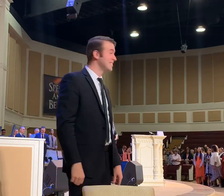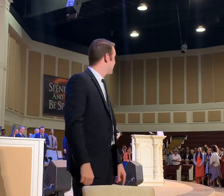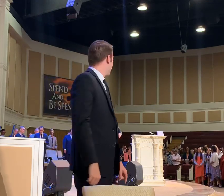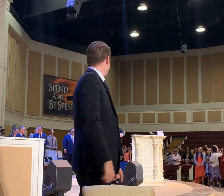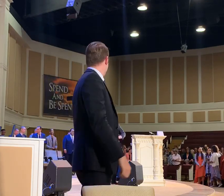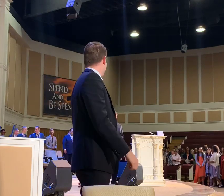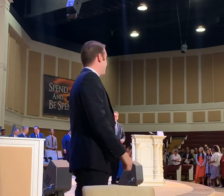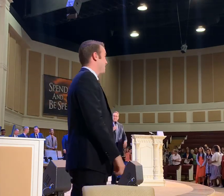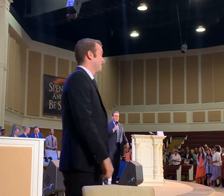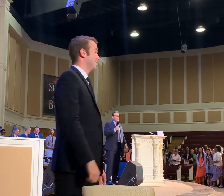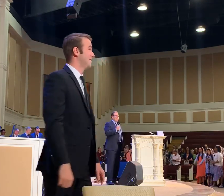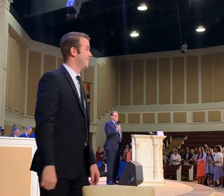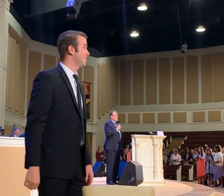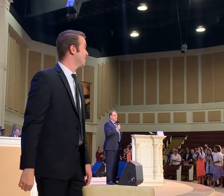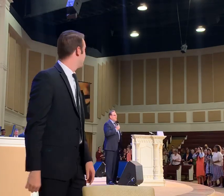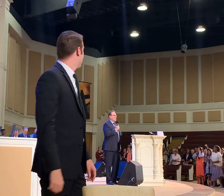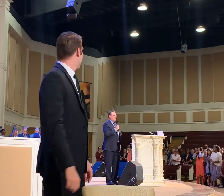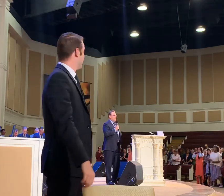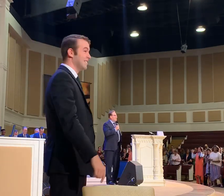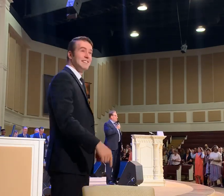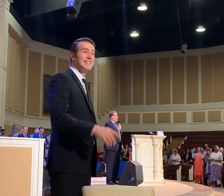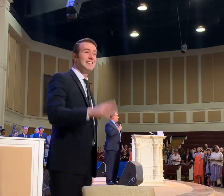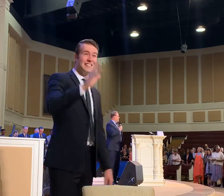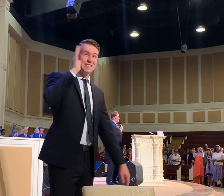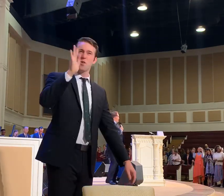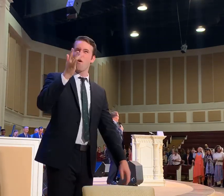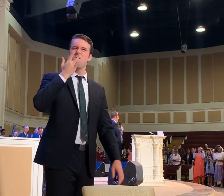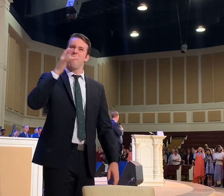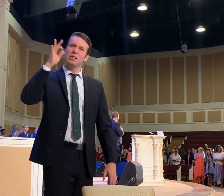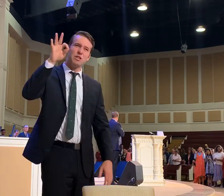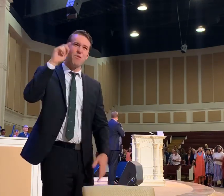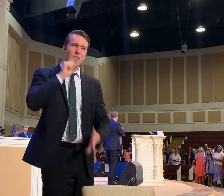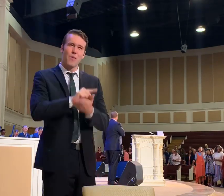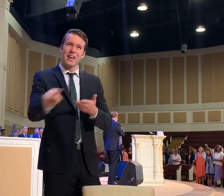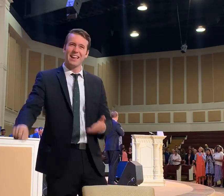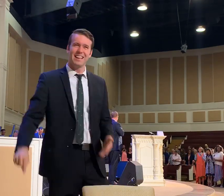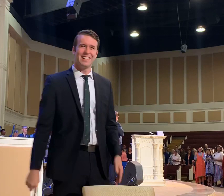Alright. It's going to be your favorite sermon of the week.